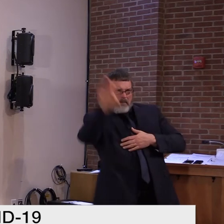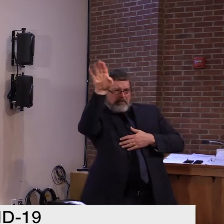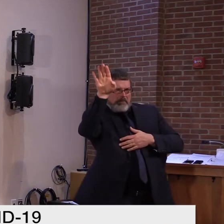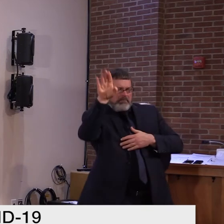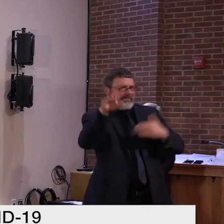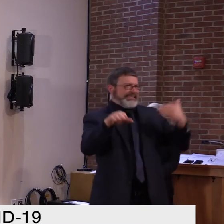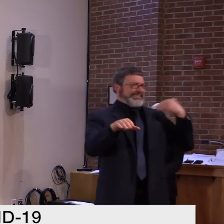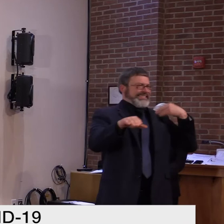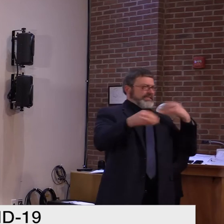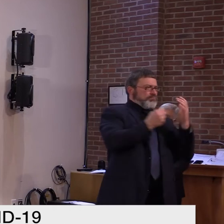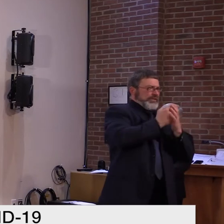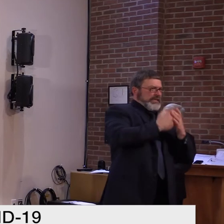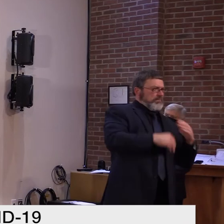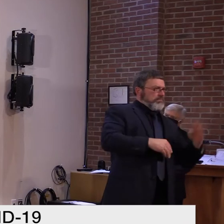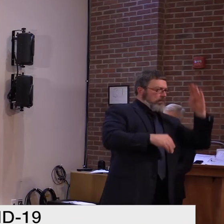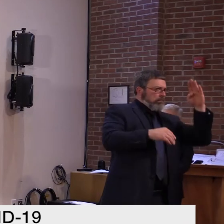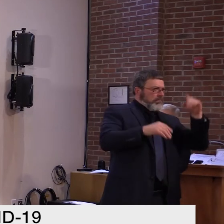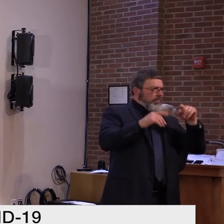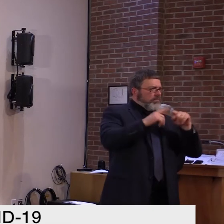from our first wave?